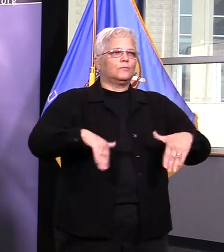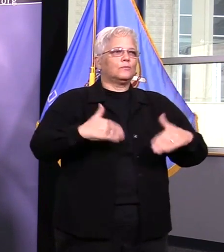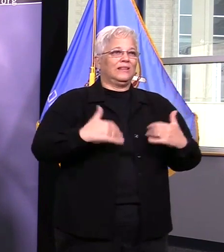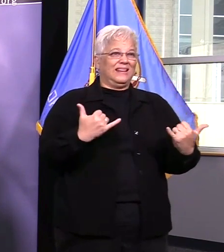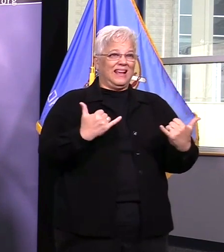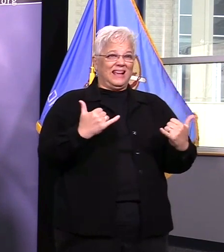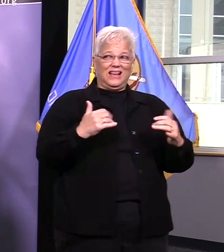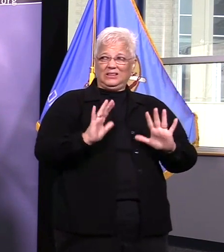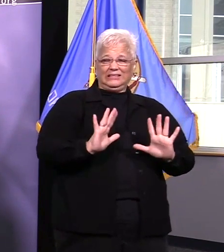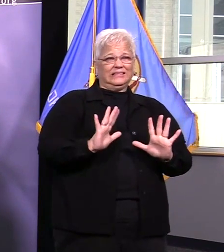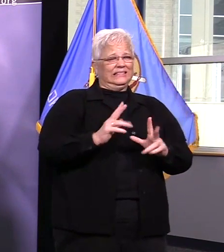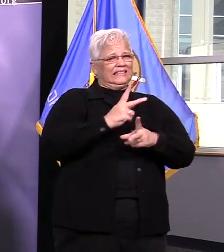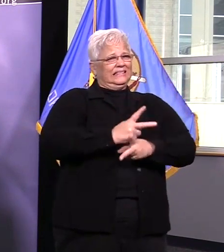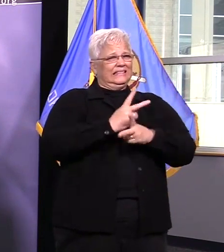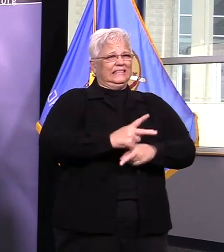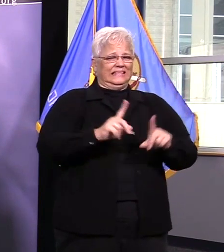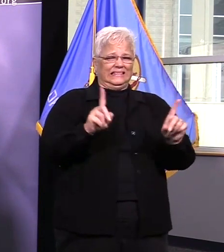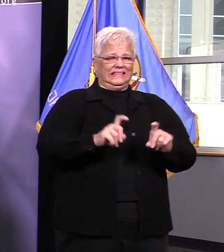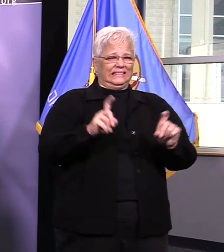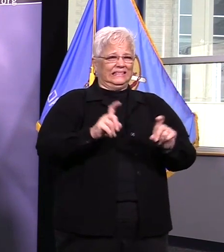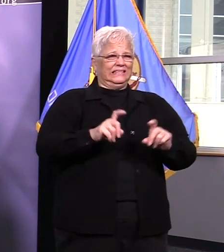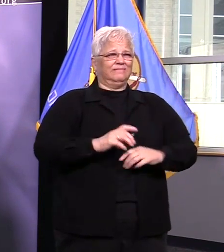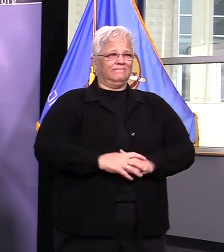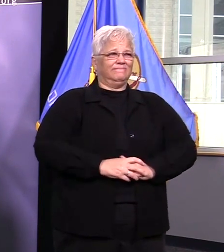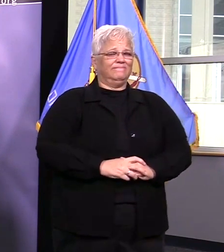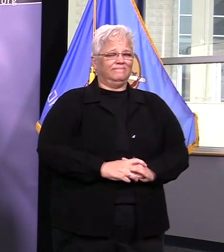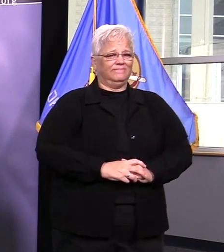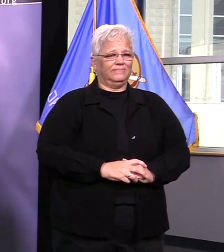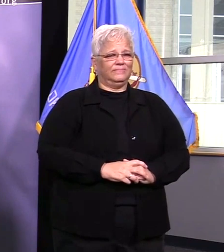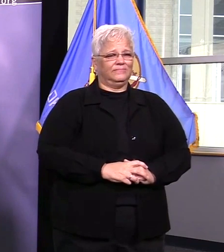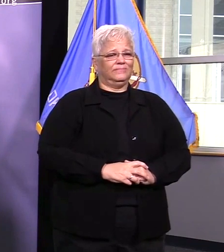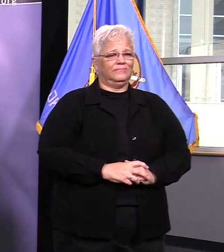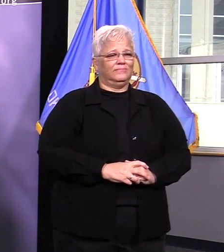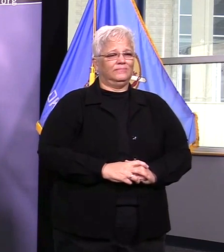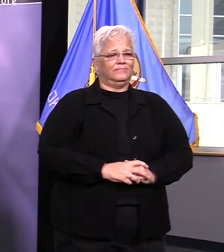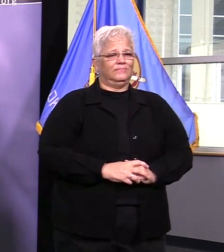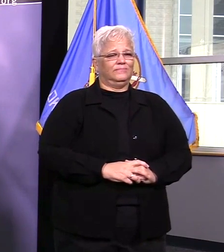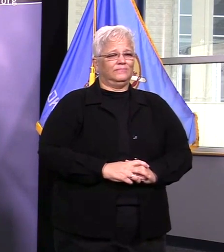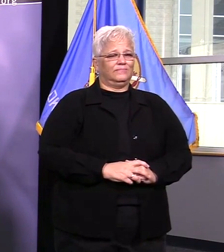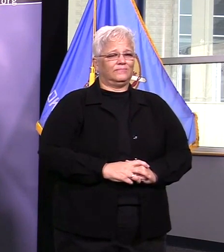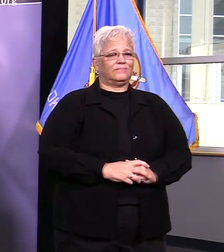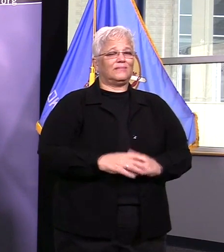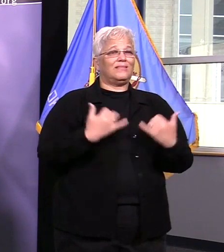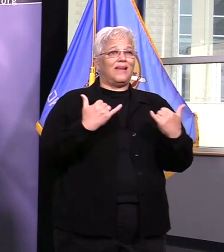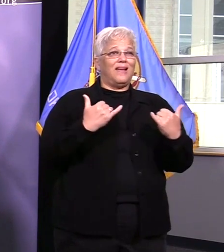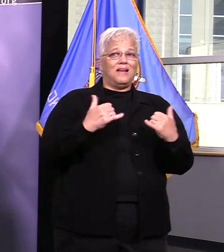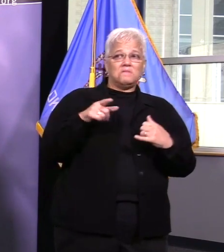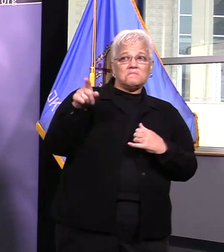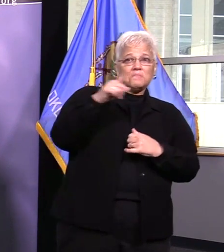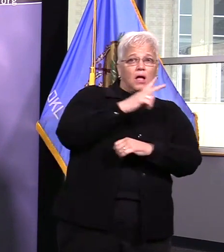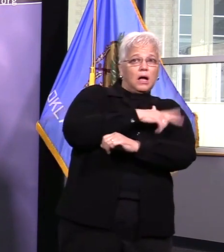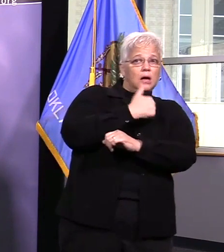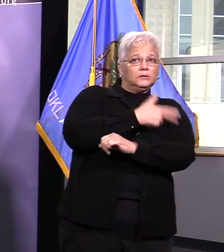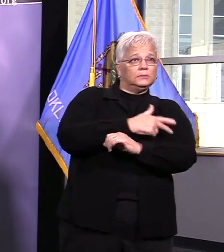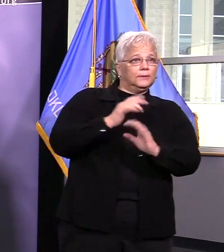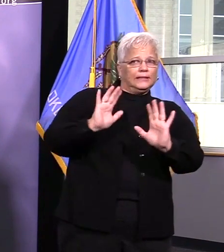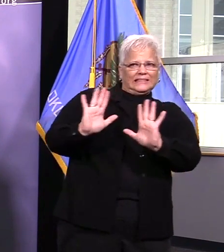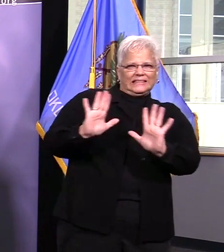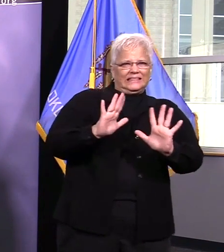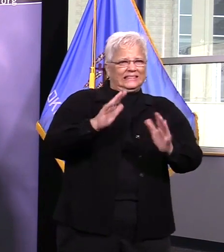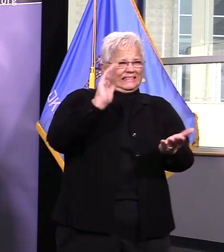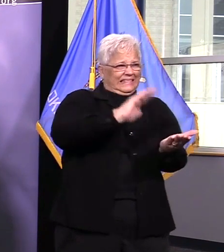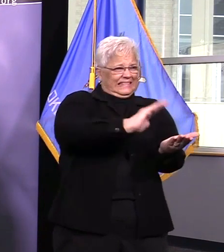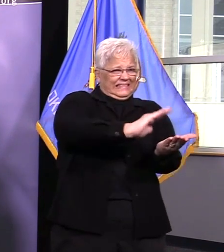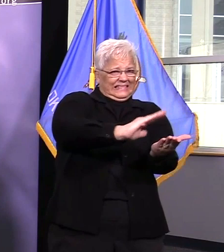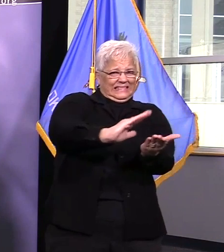the better your odds are of having a health care system that can handle this so I really want to thank everybody in town who's